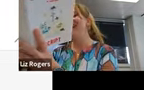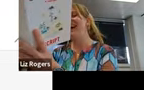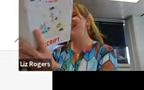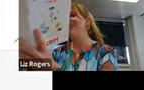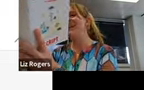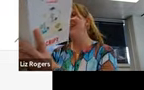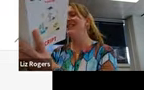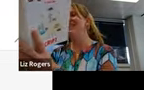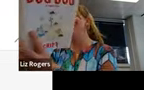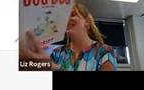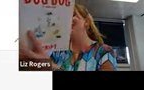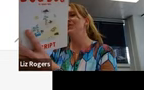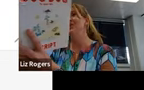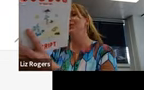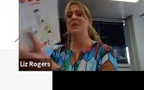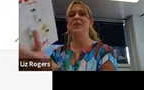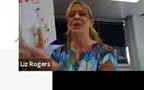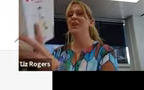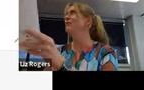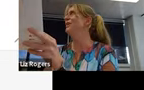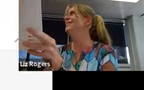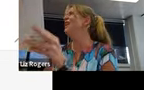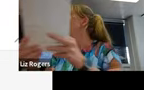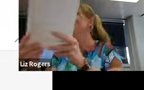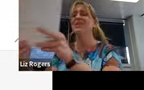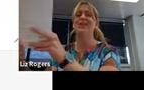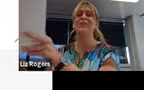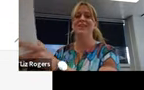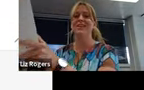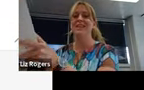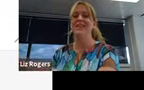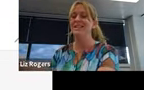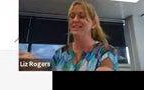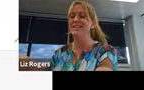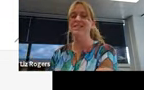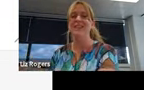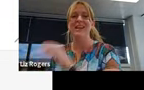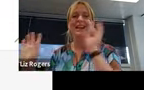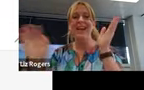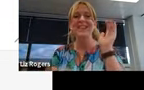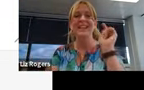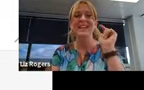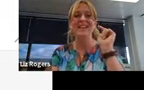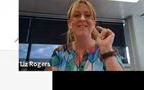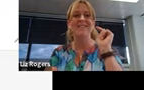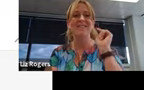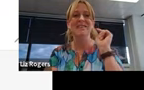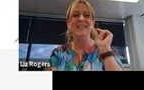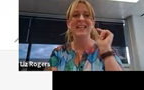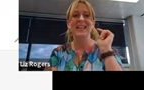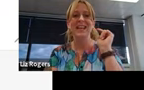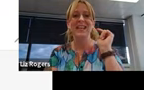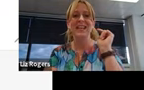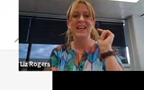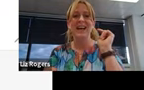about how they might use it. We don't want to do too big a learning curve. Go and do a course, go to uni, do this whole thing. Anyways, that's that one